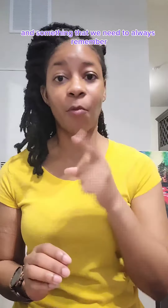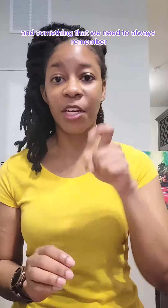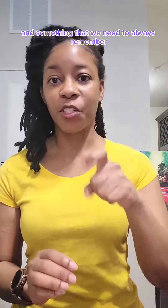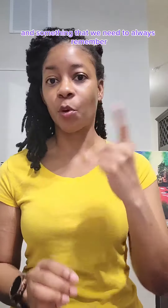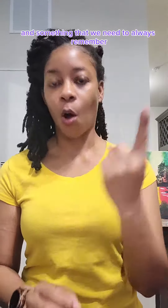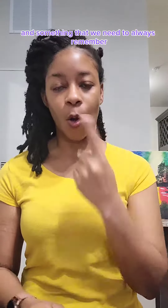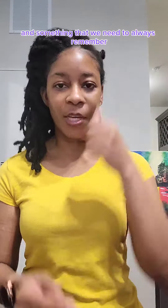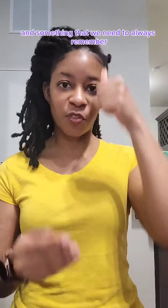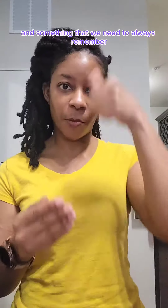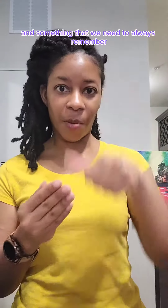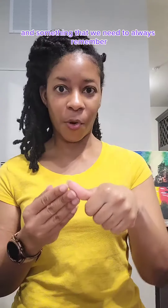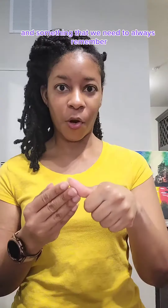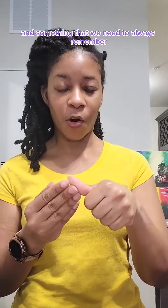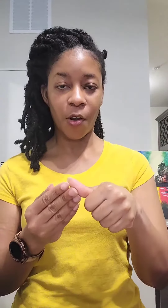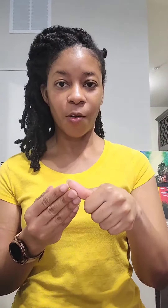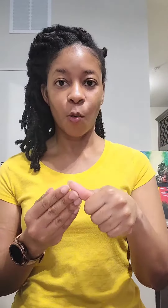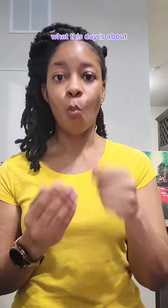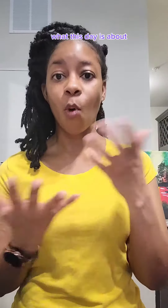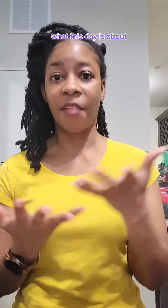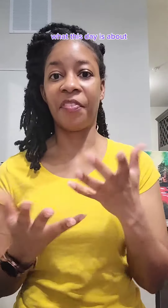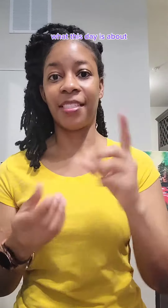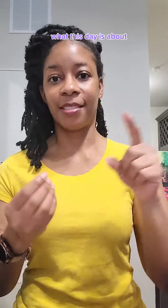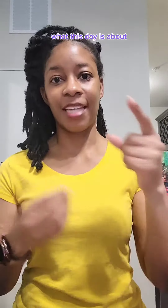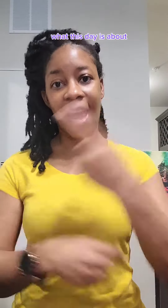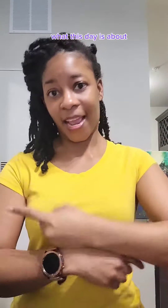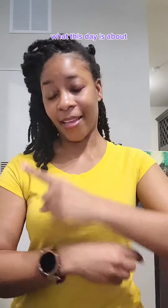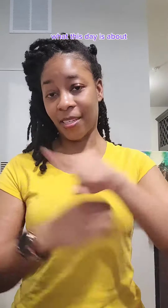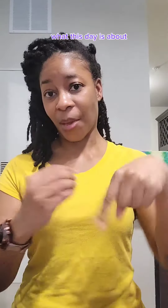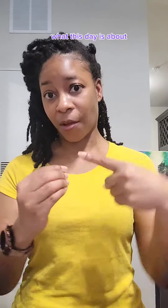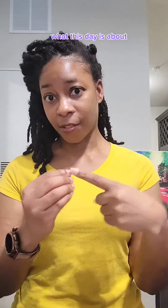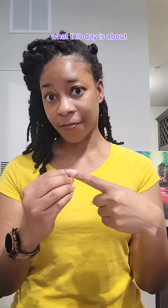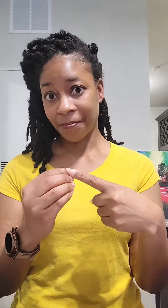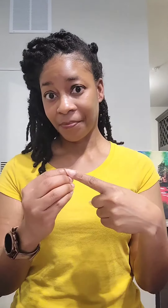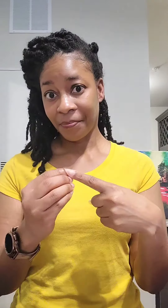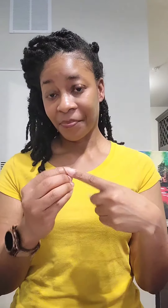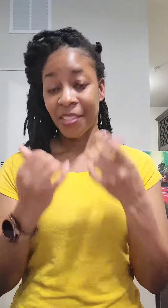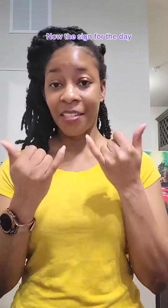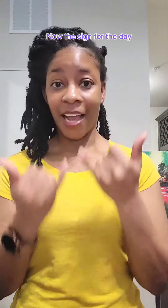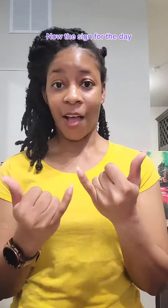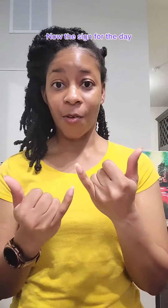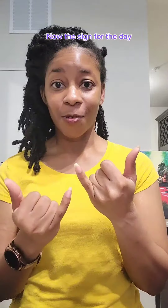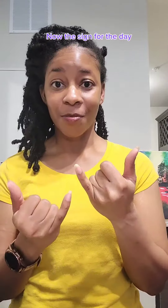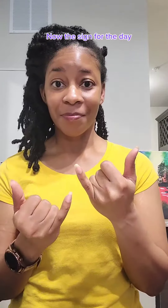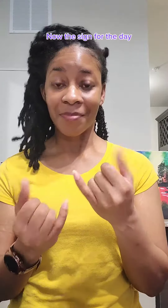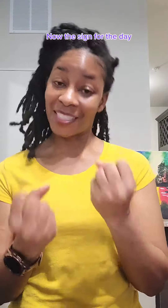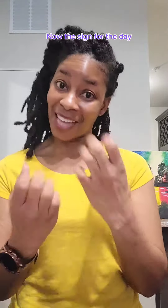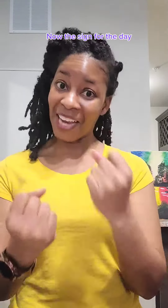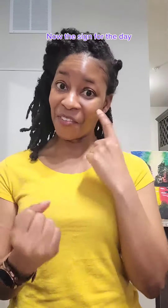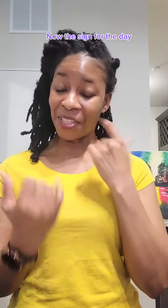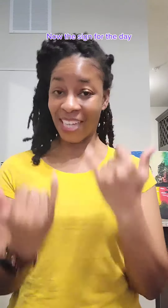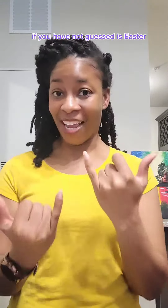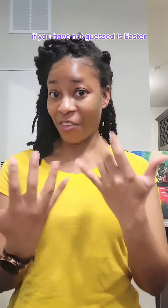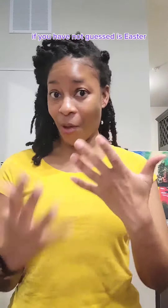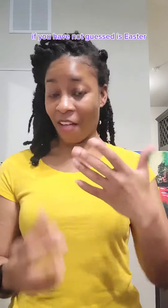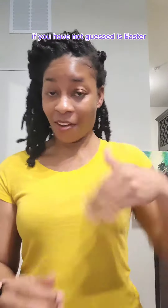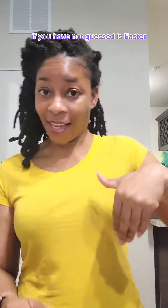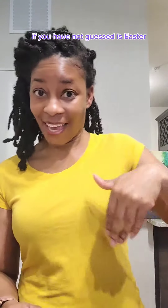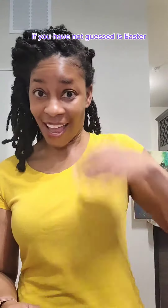we need to always remember what this day is about. Now, the sign for the day, if you have not guessed,